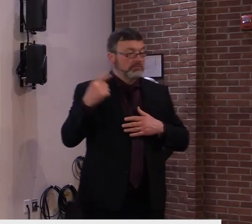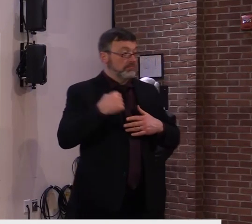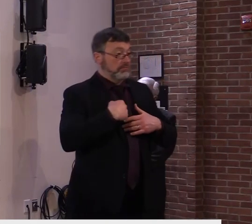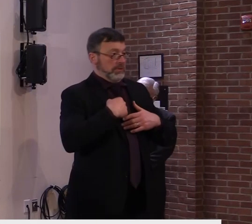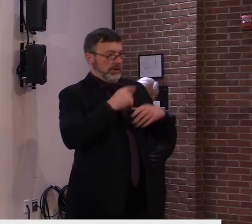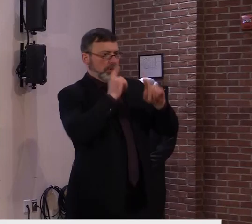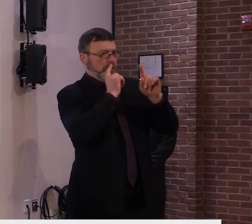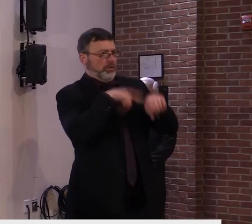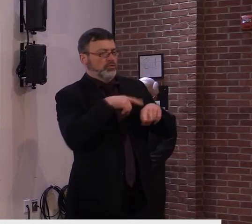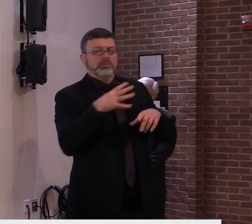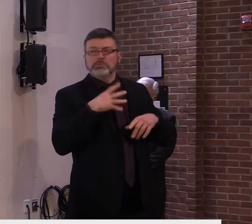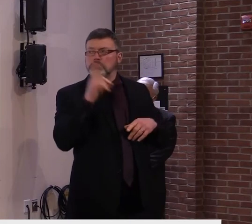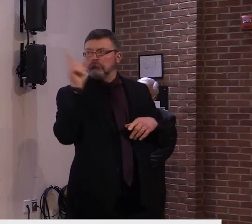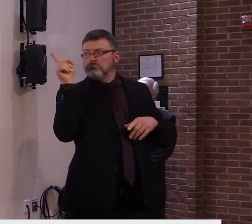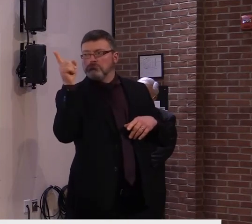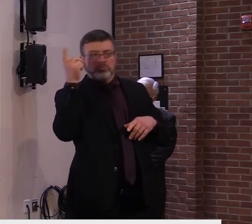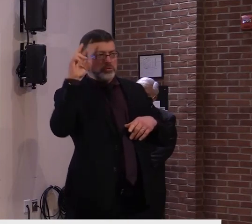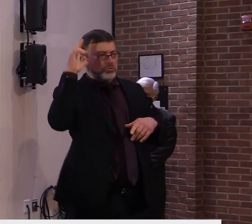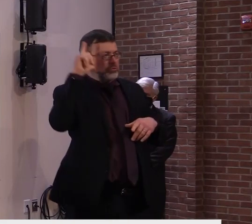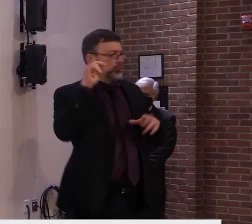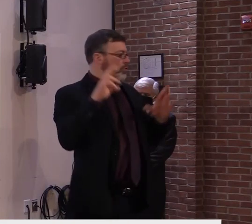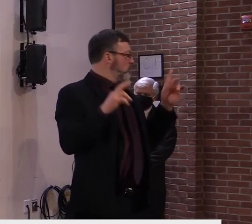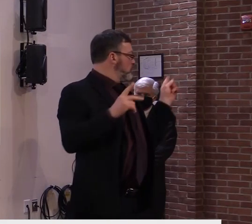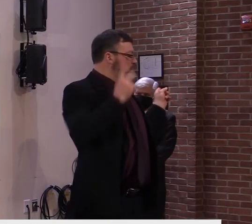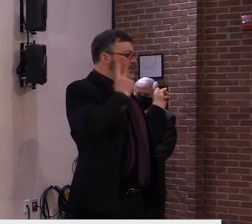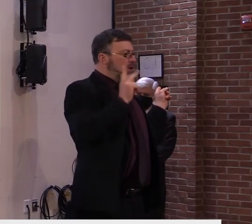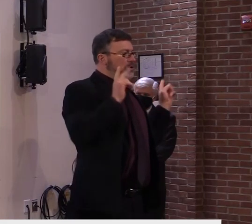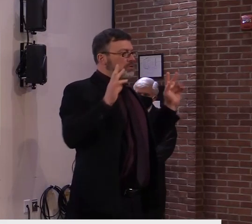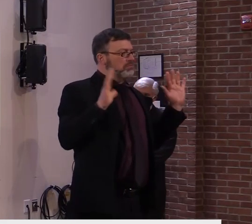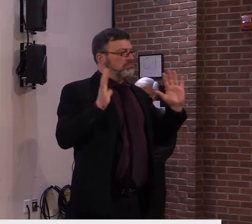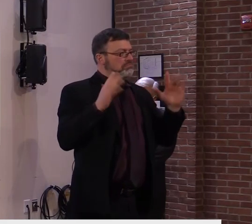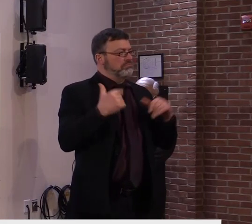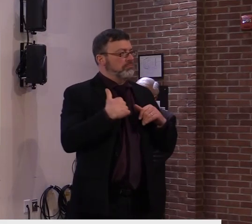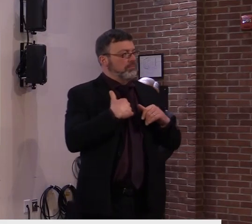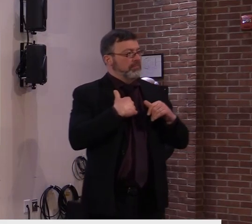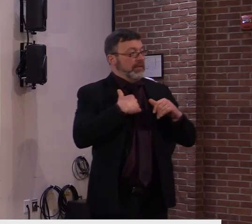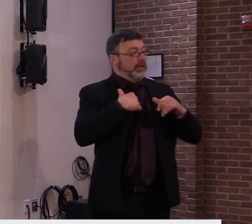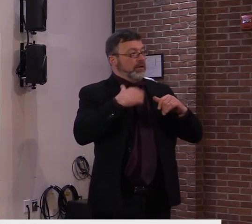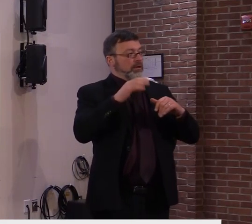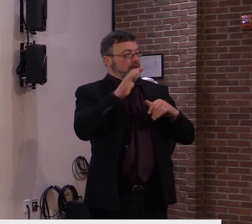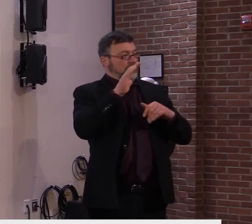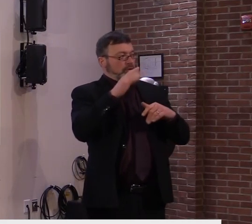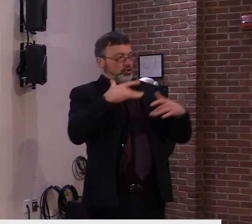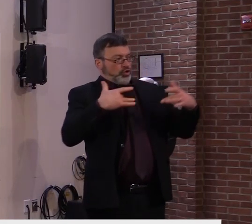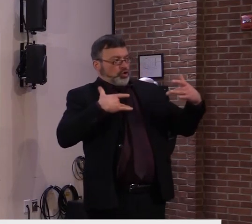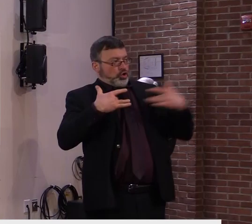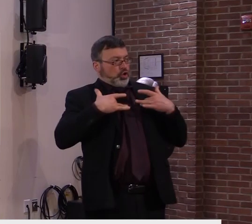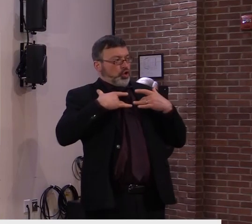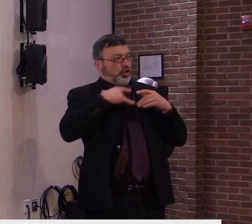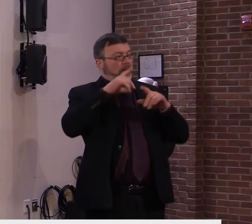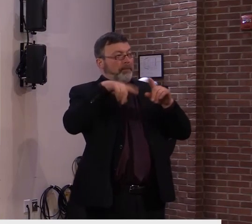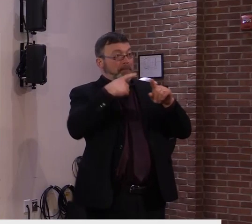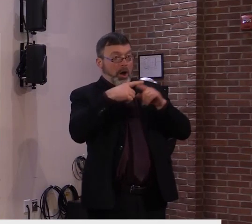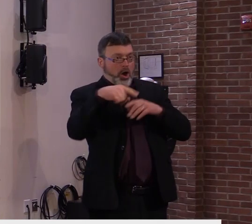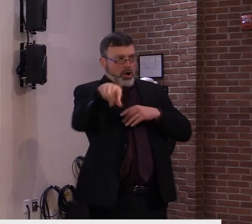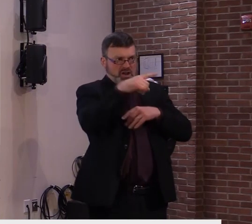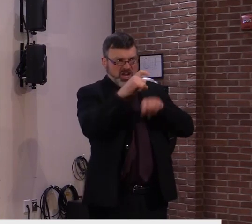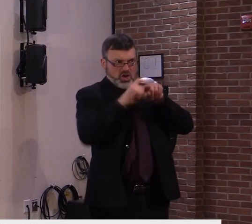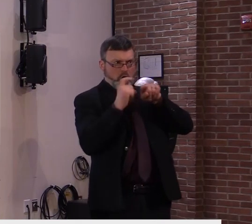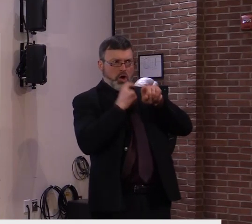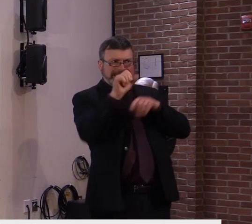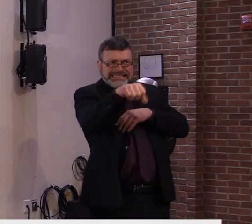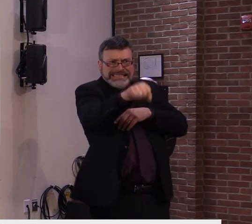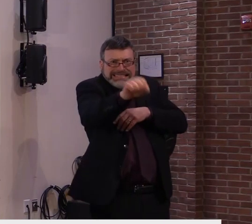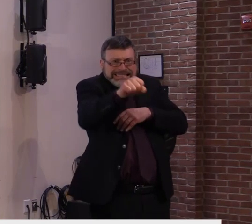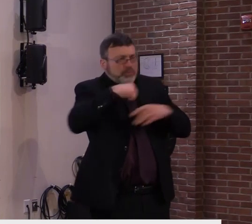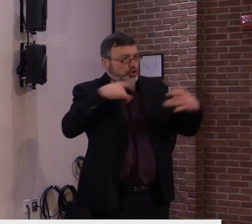call volume. That's why we would like everyone to go online if possible. If